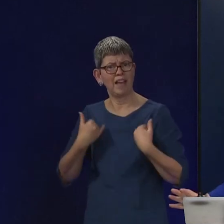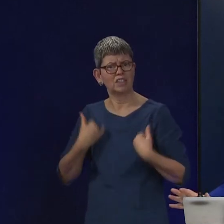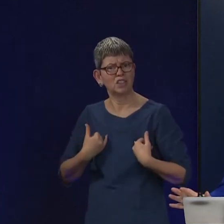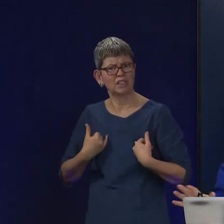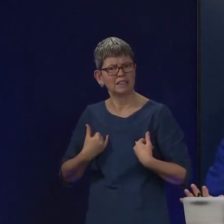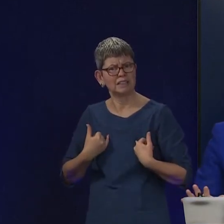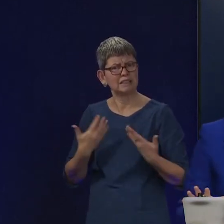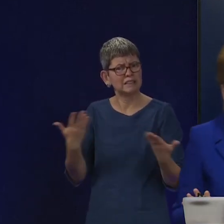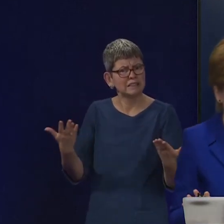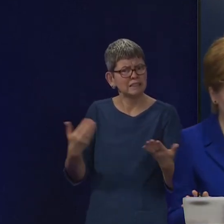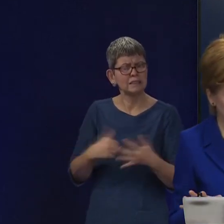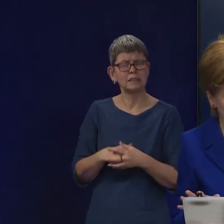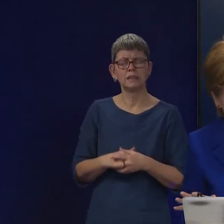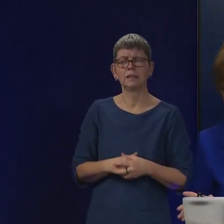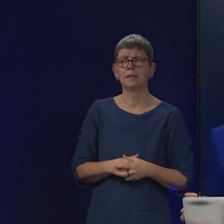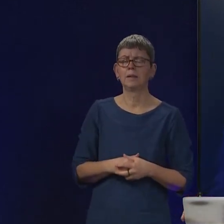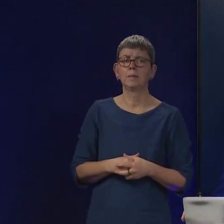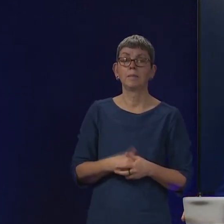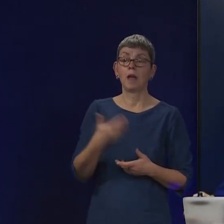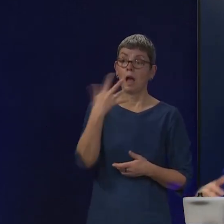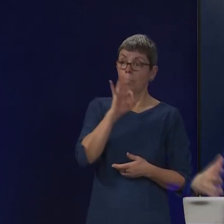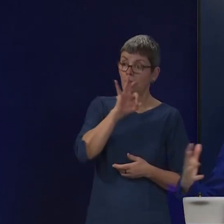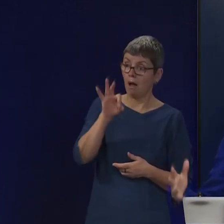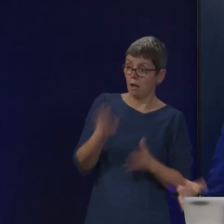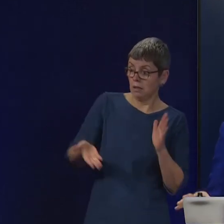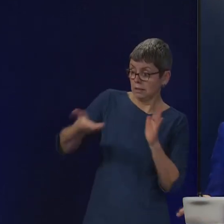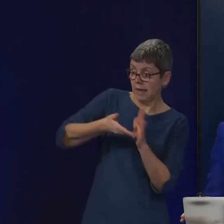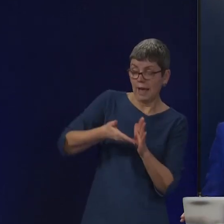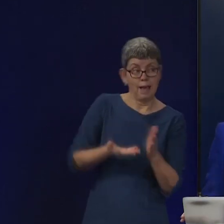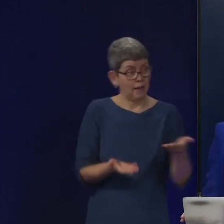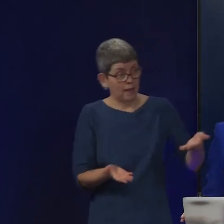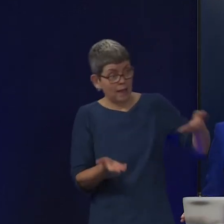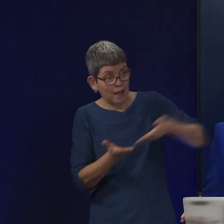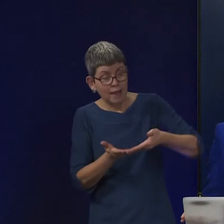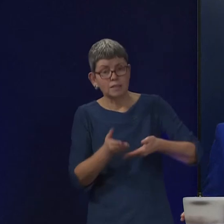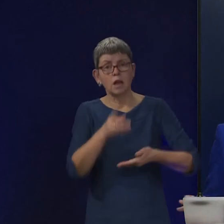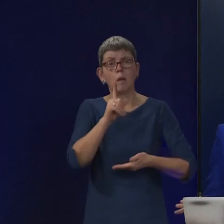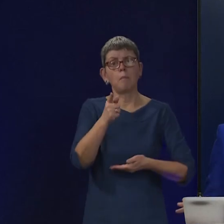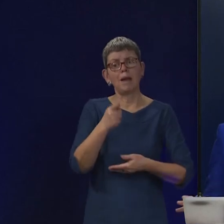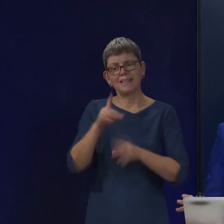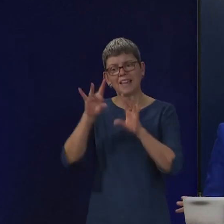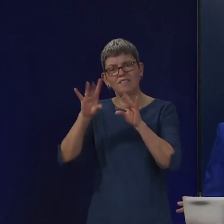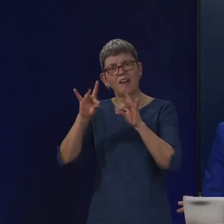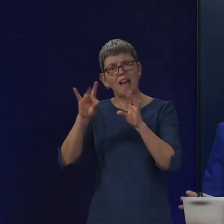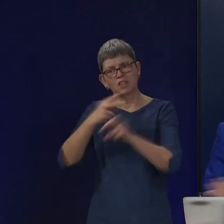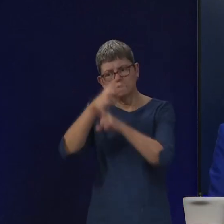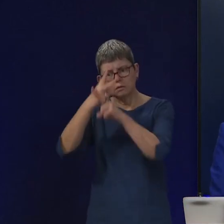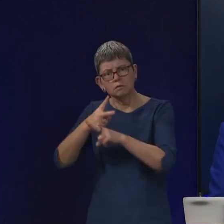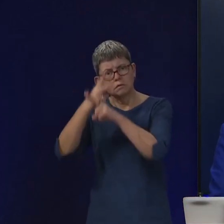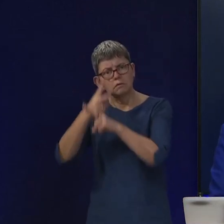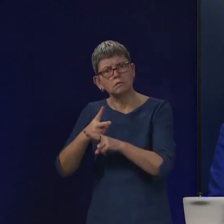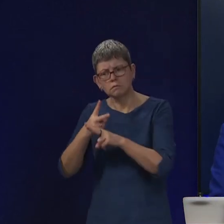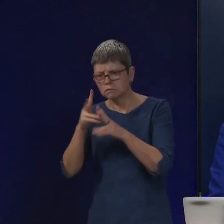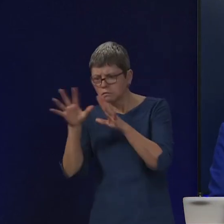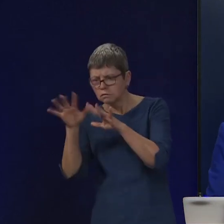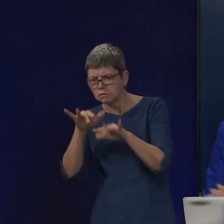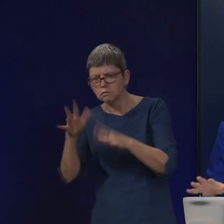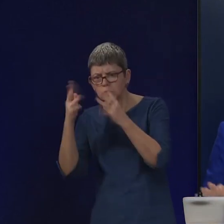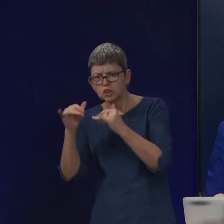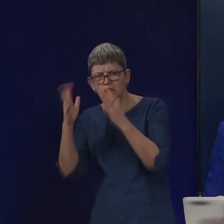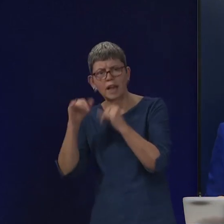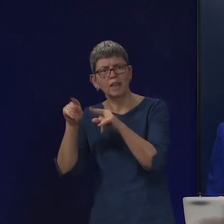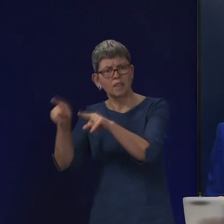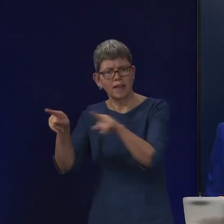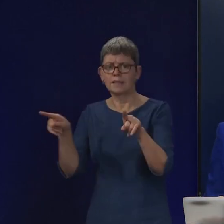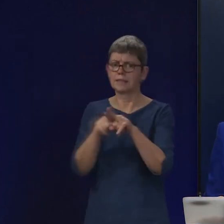I'll ask the Health Secretary and the Chief Medical Officer to add, but obviously infection is monitored in care homes as it is in hospitals, and infection control processes